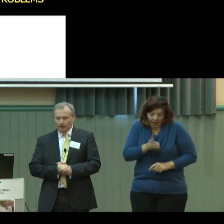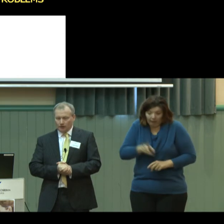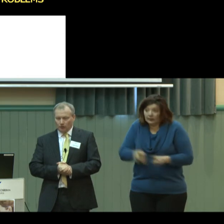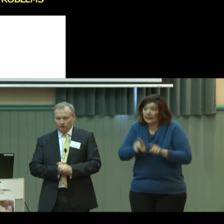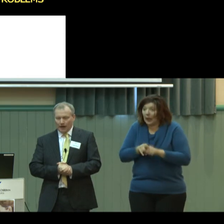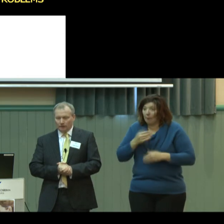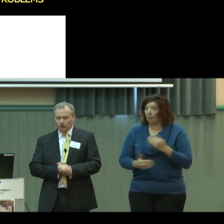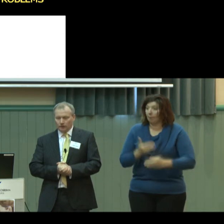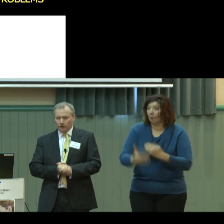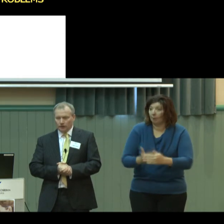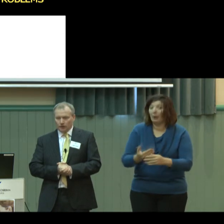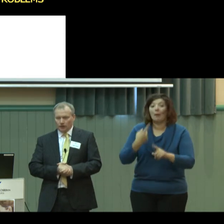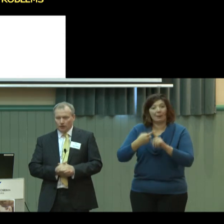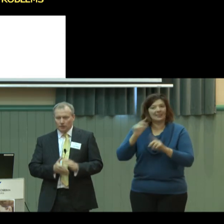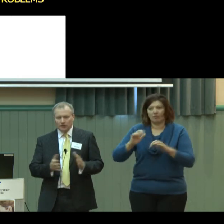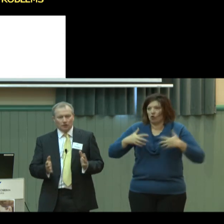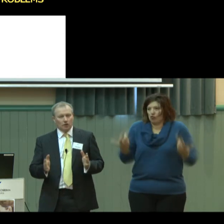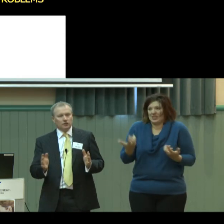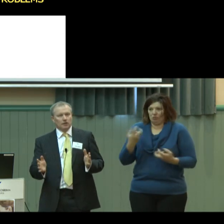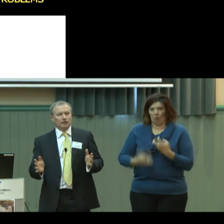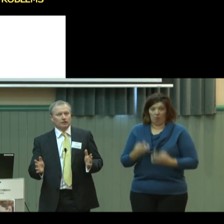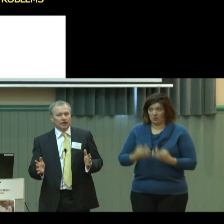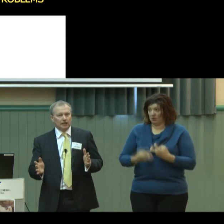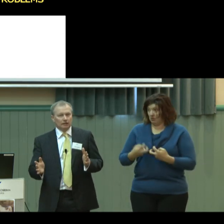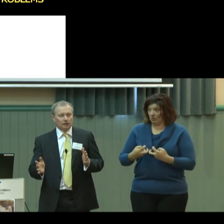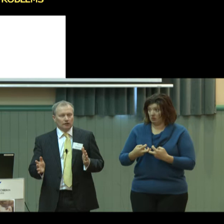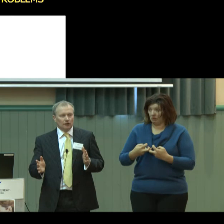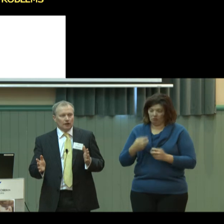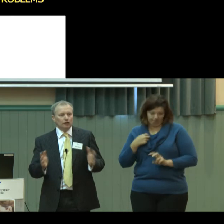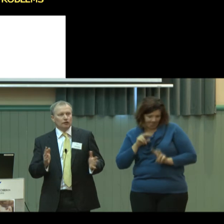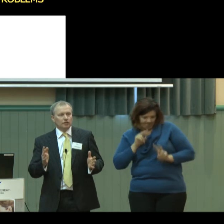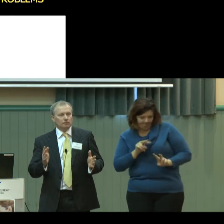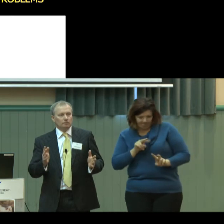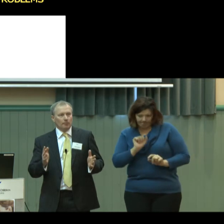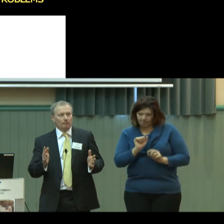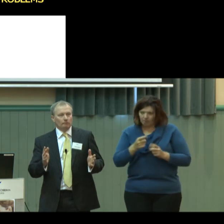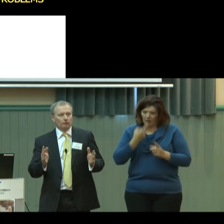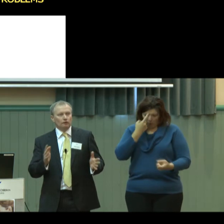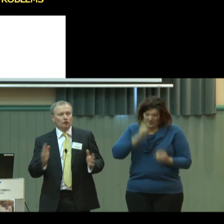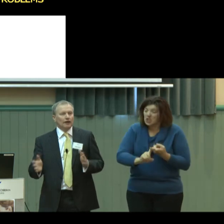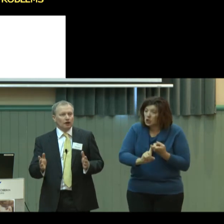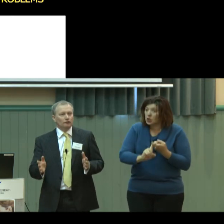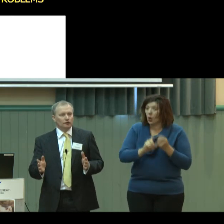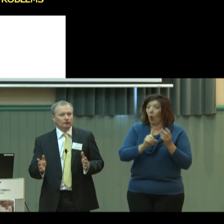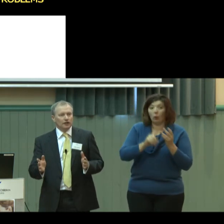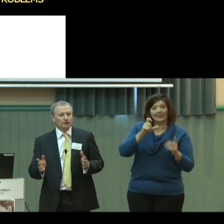we found that the obsessive compulsive behaviours are getting increased before and after a fit